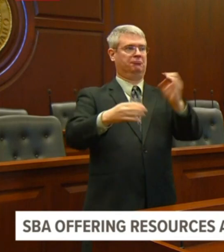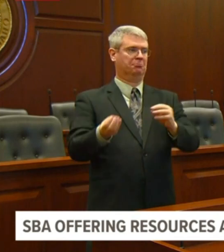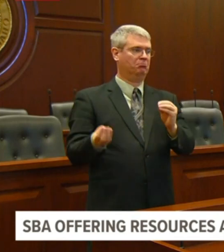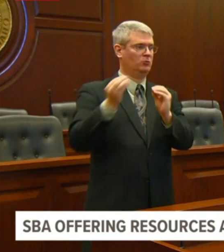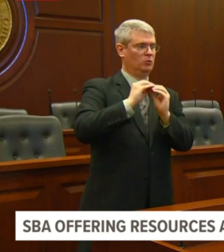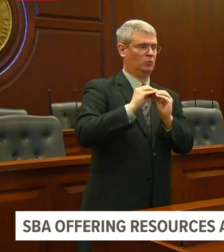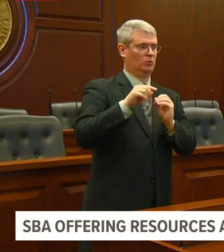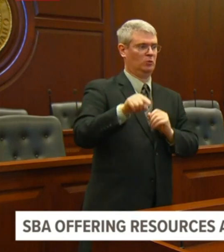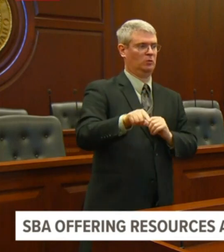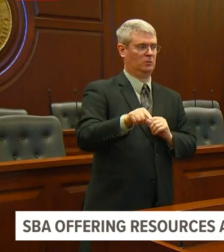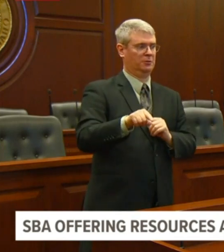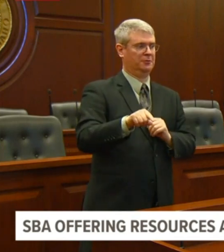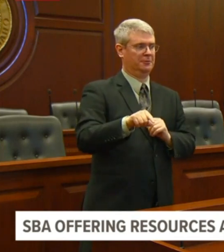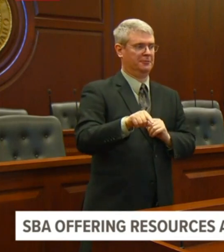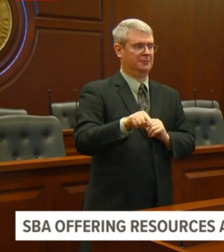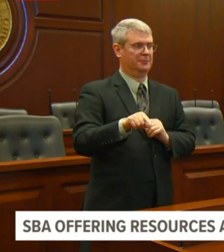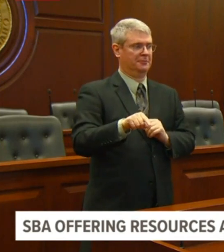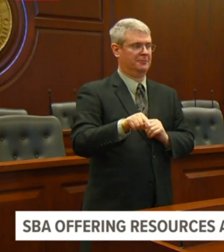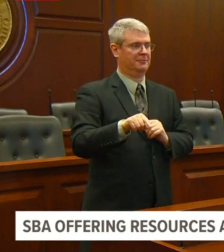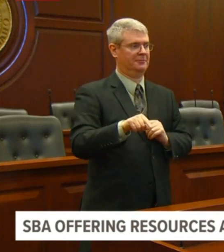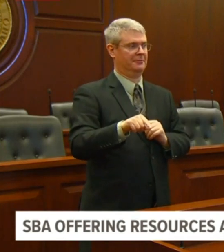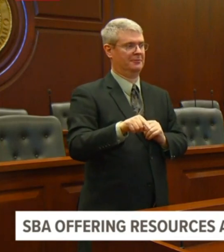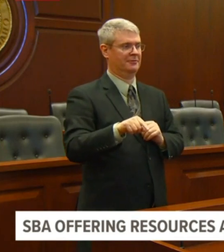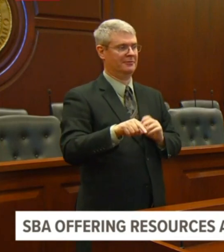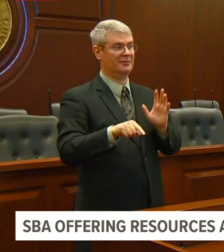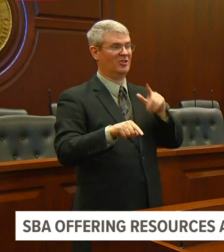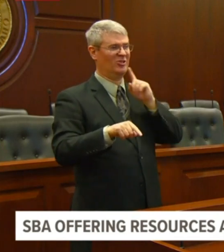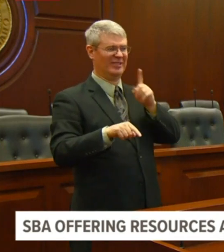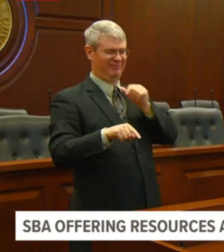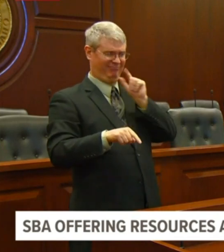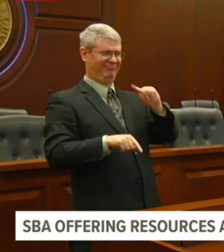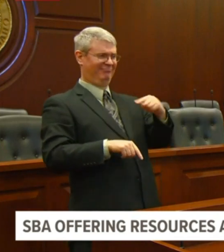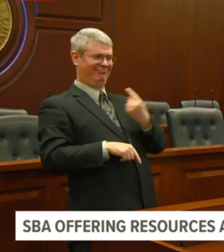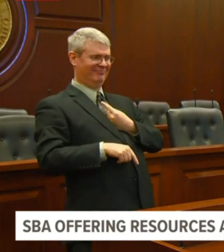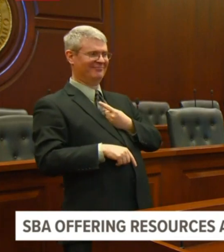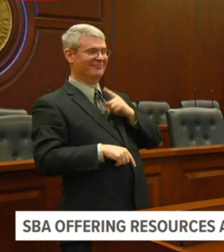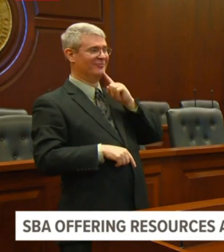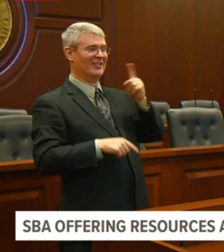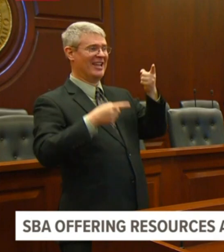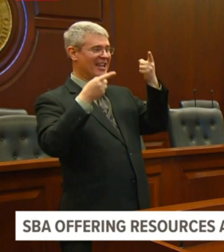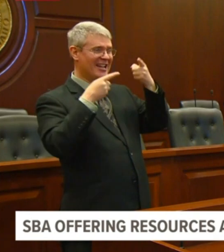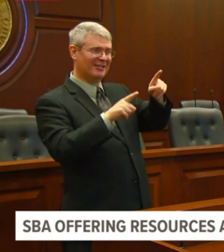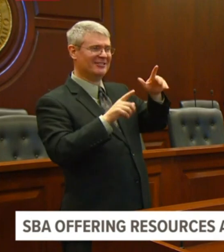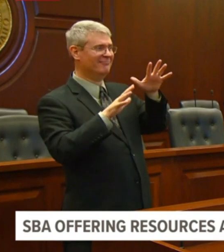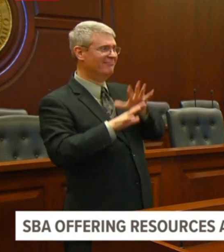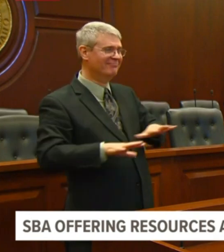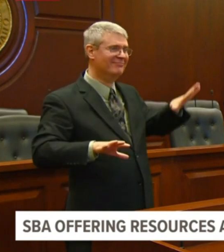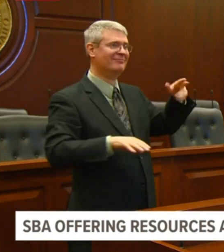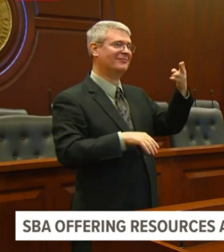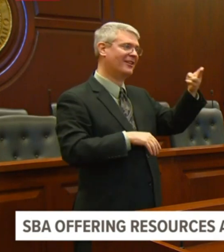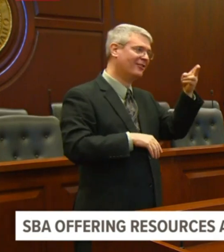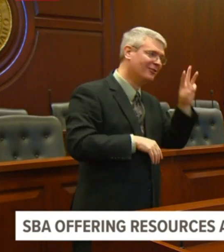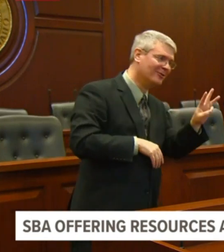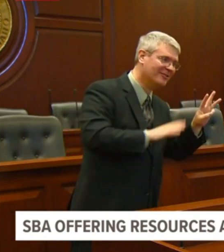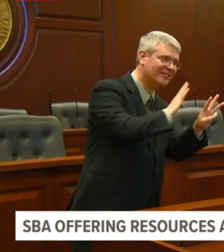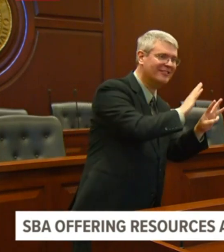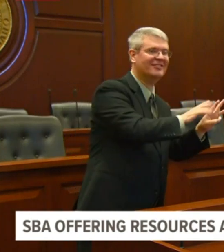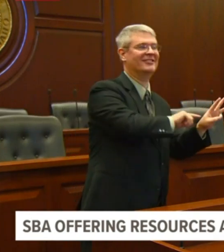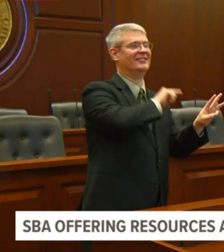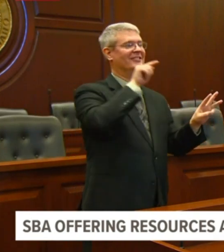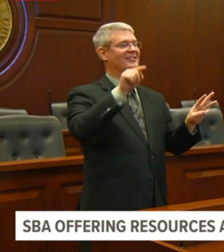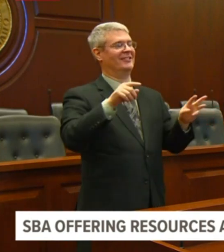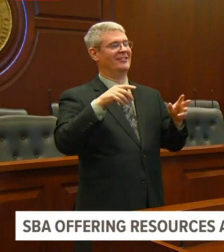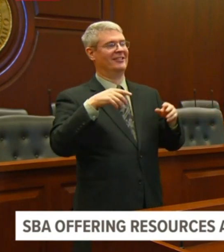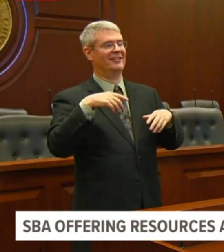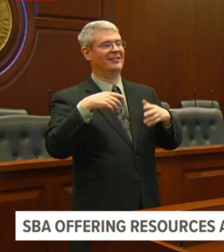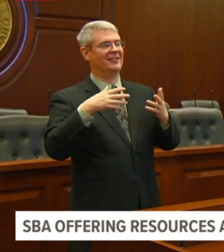including my office, including, uh, director, uh, Jepson, when people call in at five o'clock to find out what the recent numbers are.